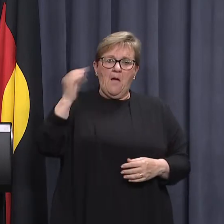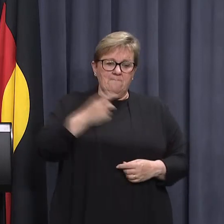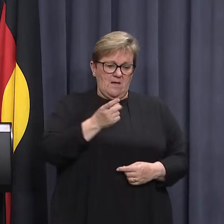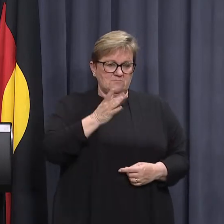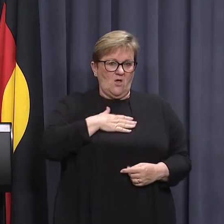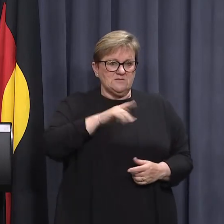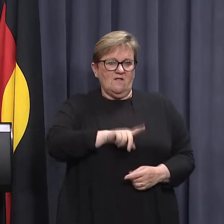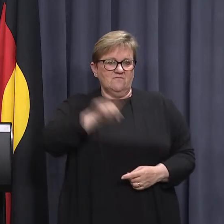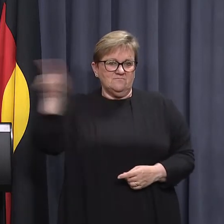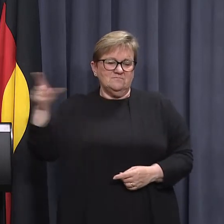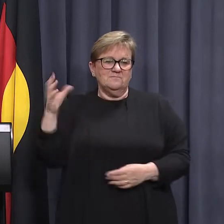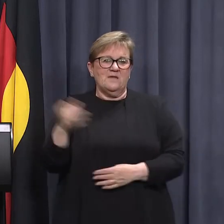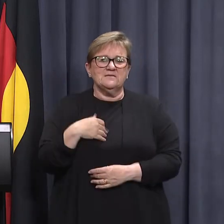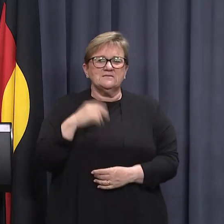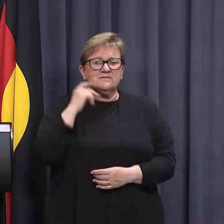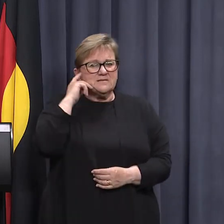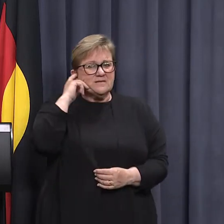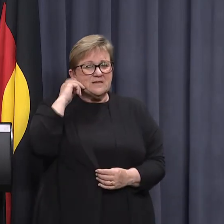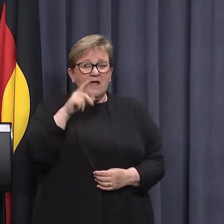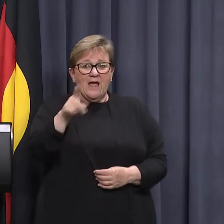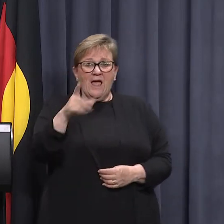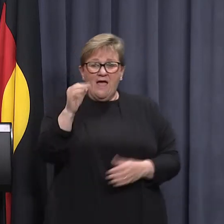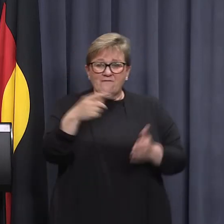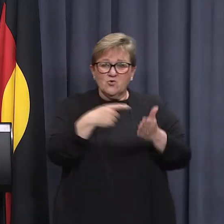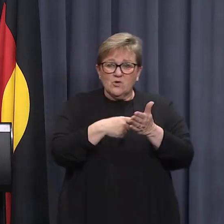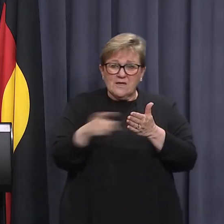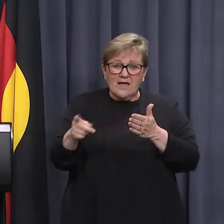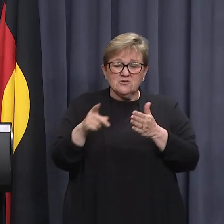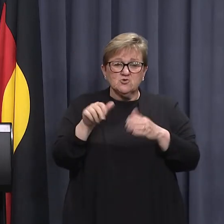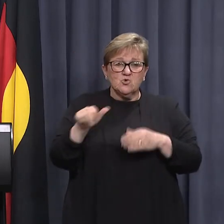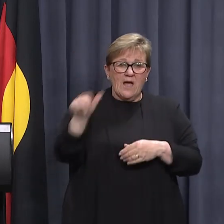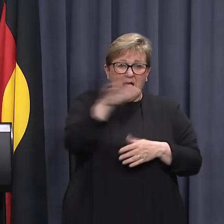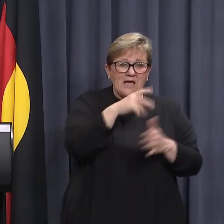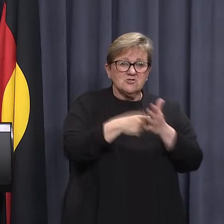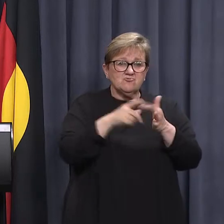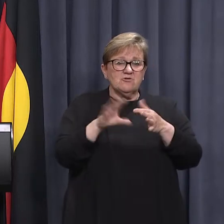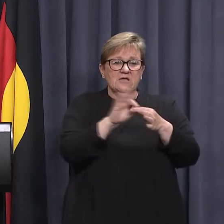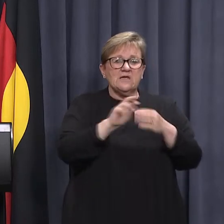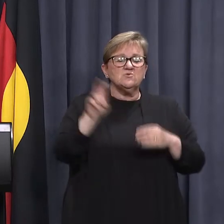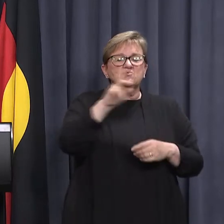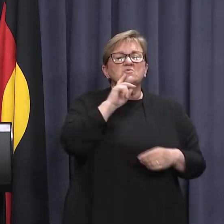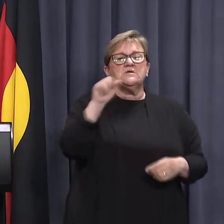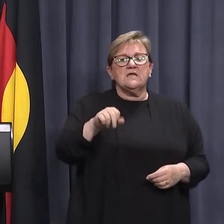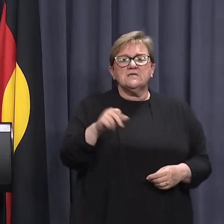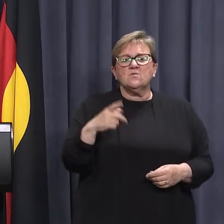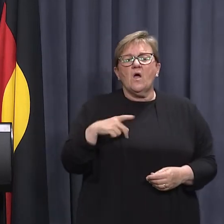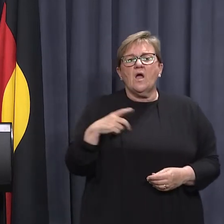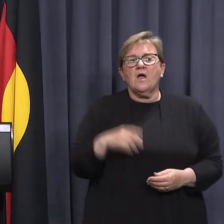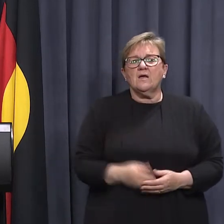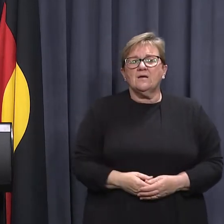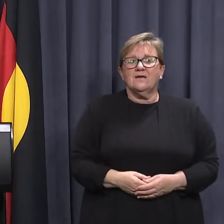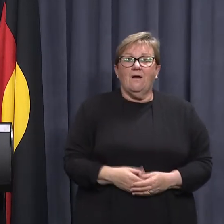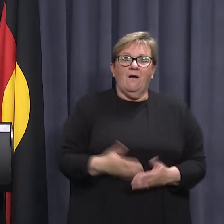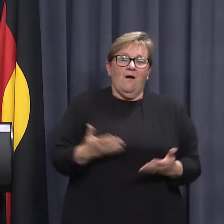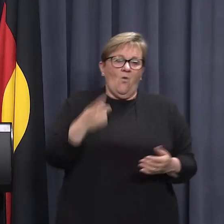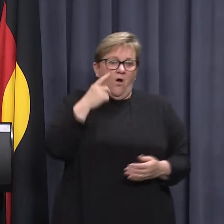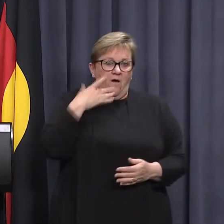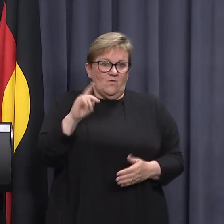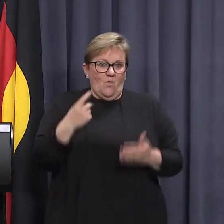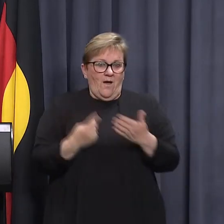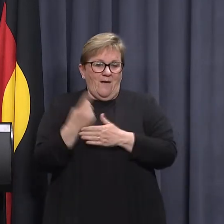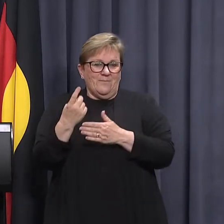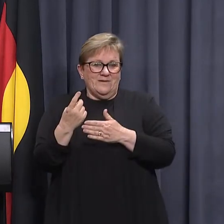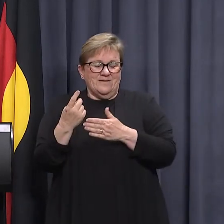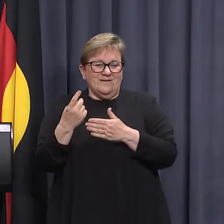there in person. But have you cancelled your Asia reconnection talk? Yes. And why is that? Well, obviously what's happening